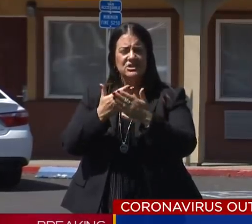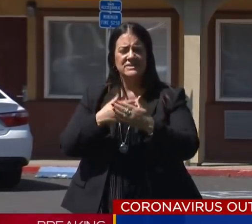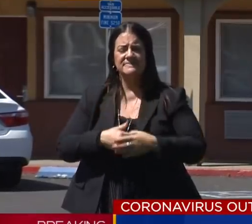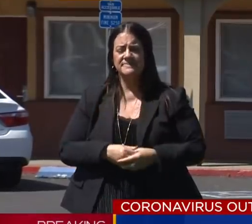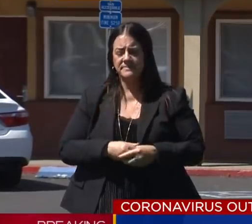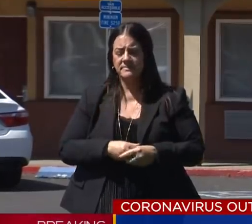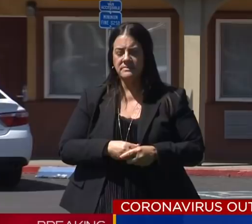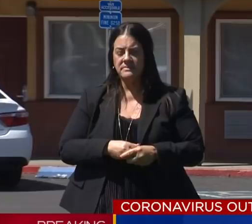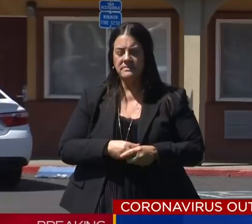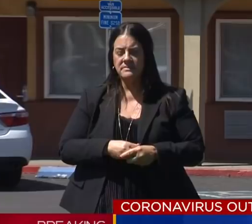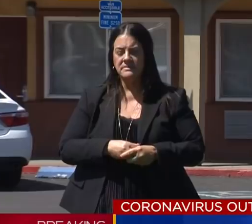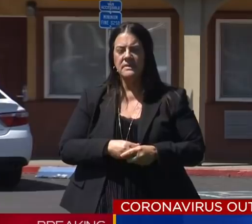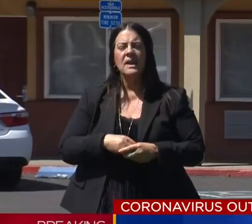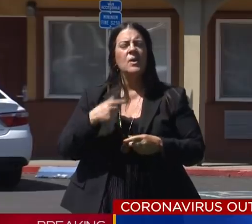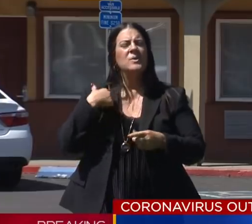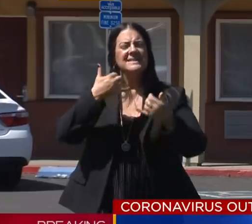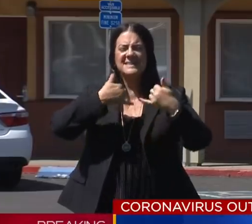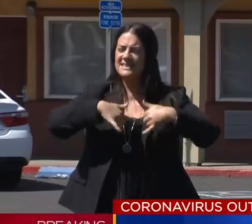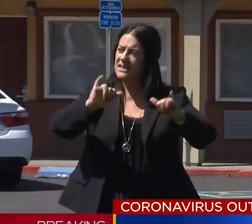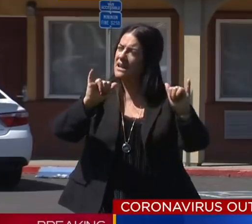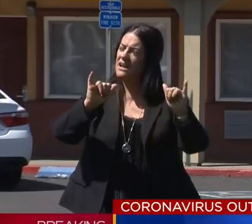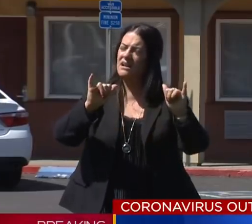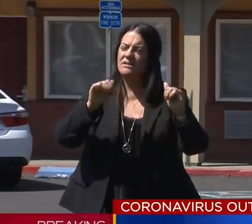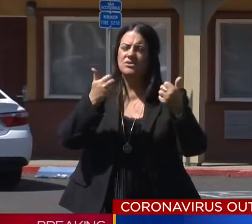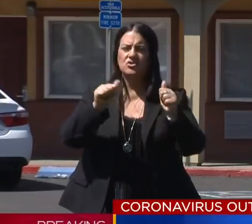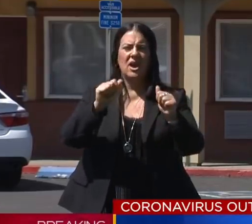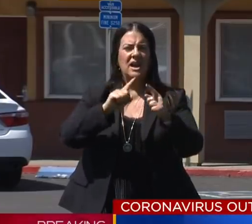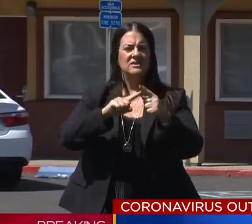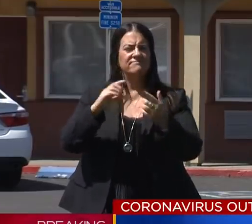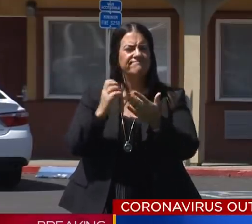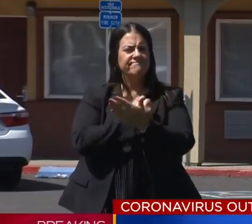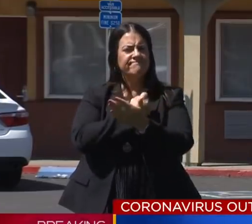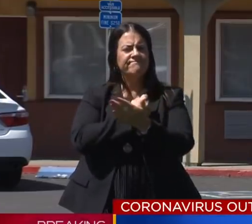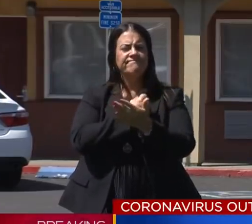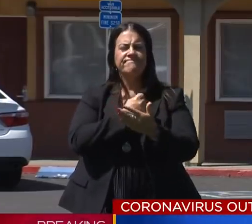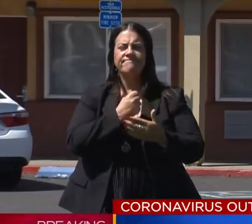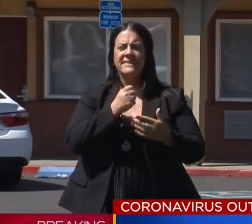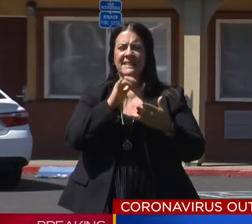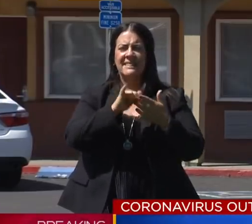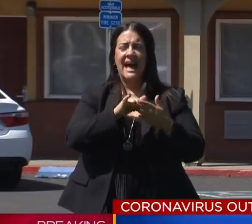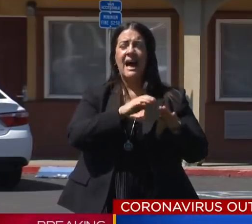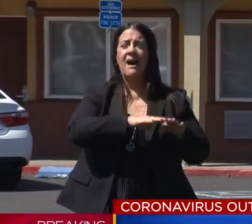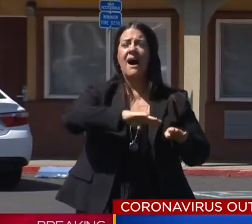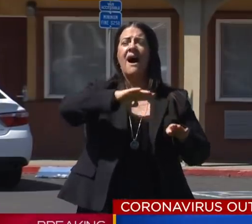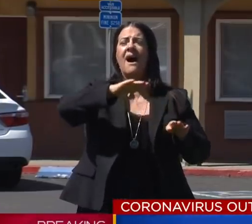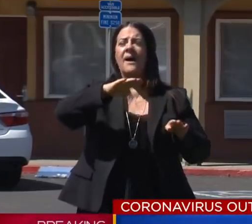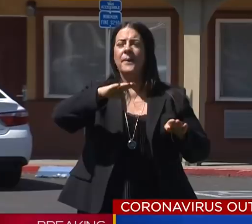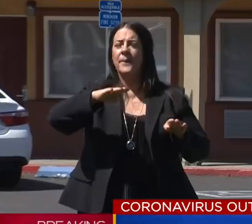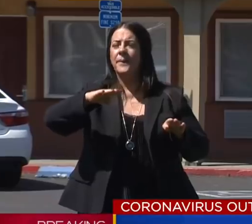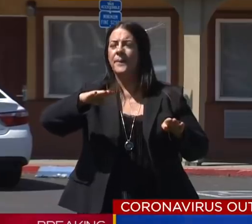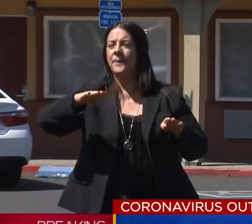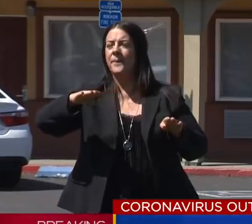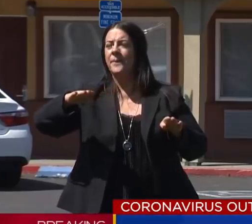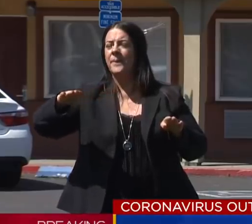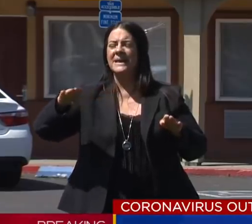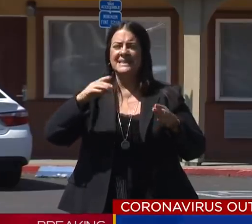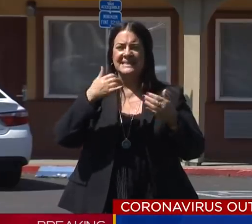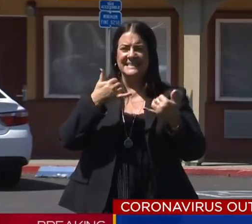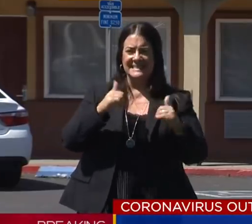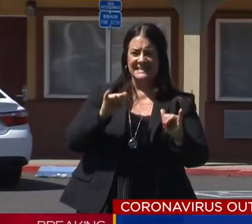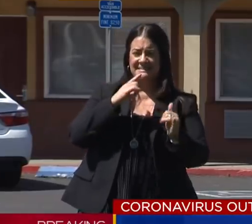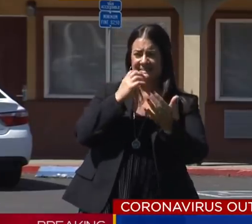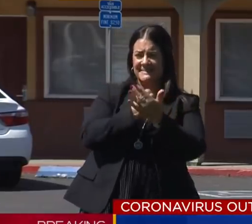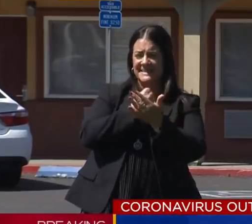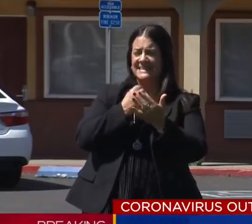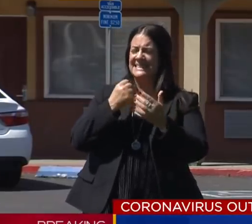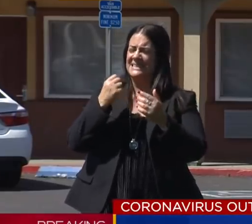we're doing what we can to continue to take advantage of this lull as it relates to not yet being at peak and taking advantage